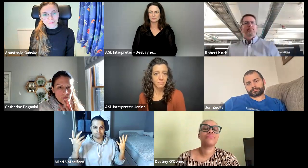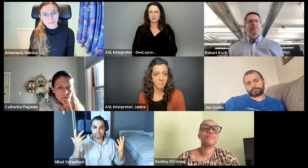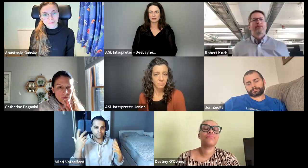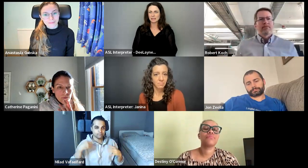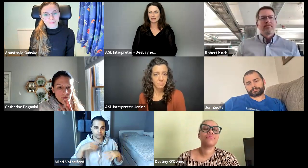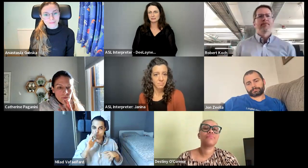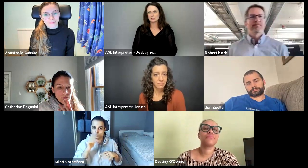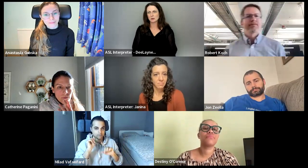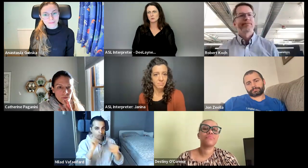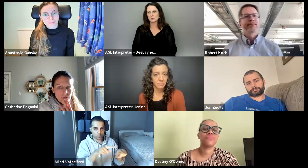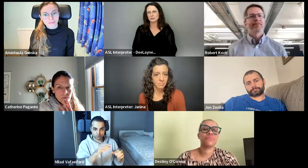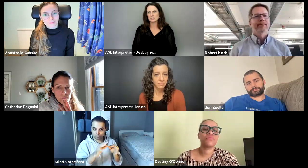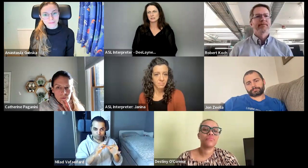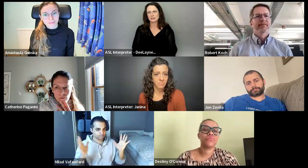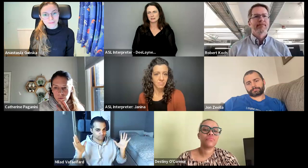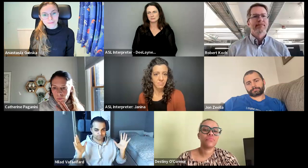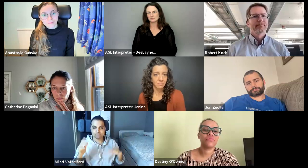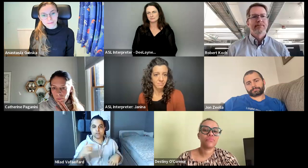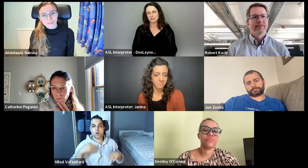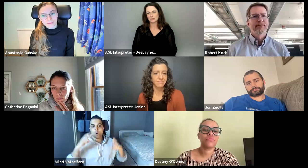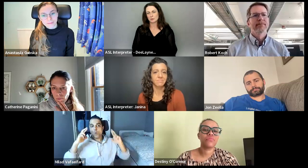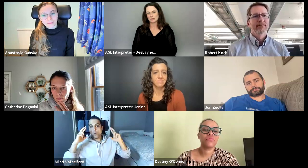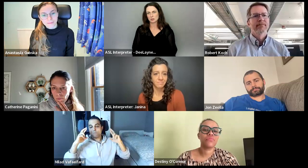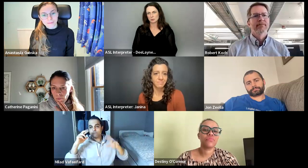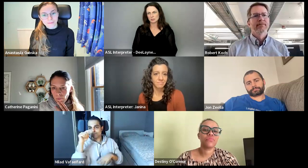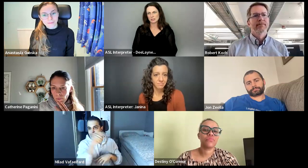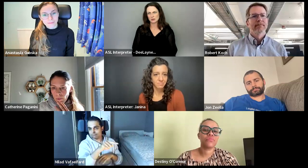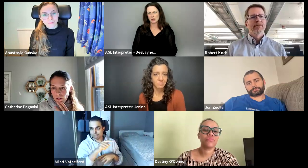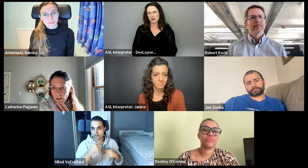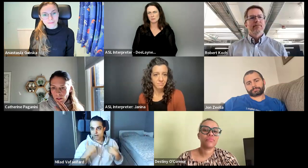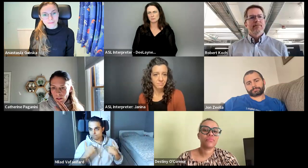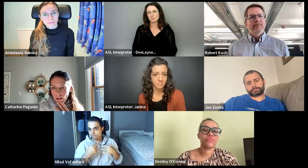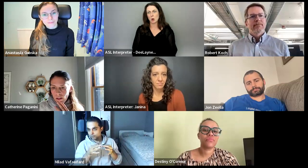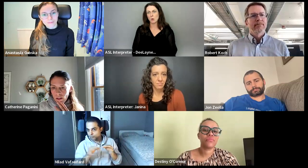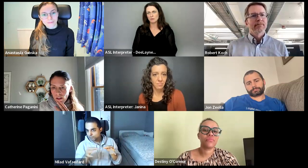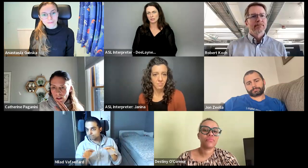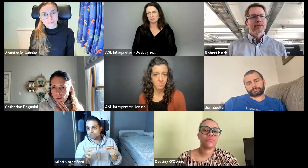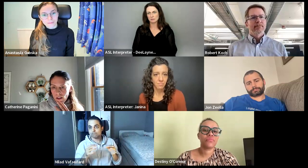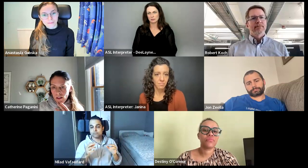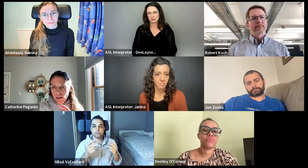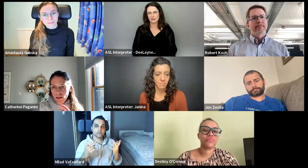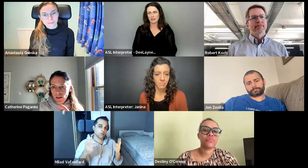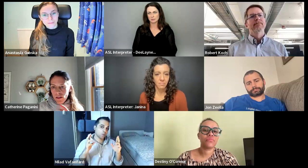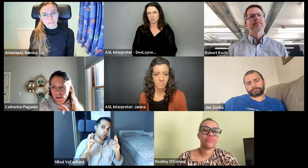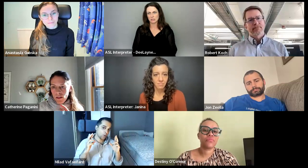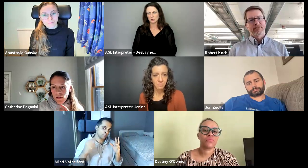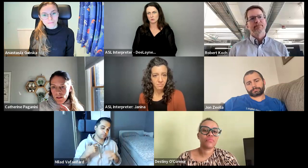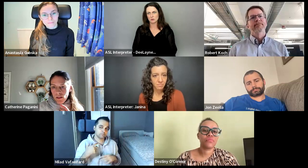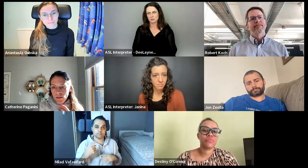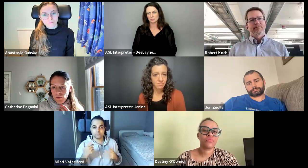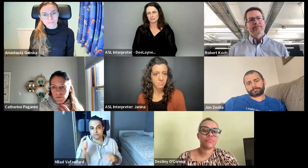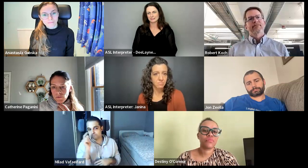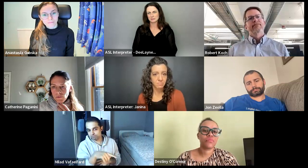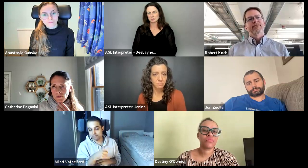for the full meeting. So, um, you know, there won't be interpreters there. Um, hopefully they'll have captioning